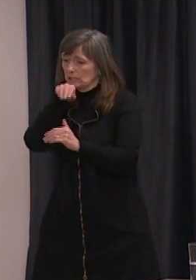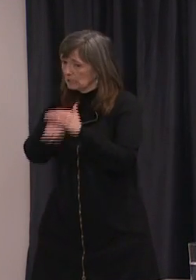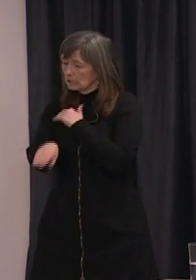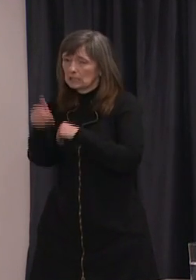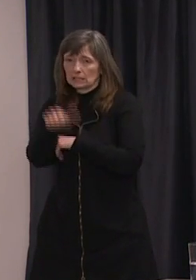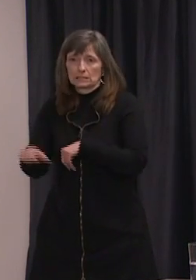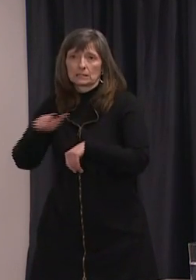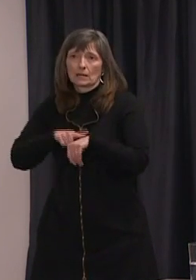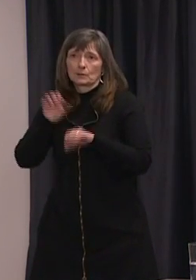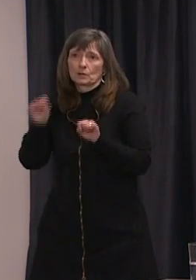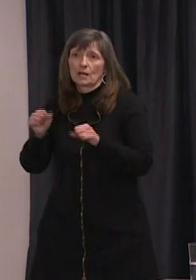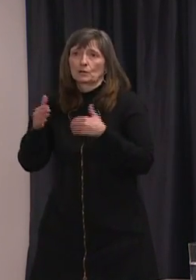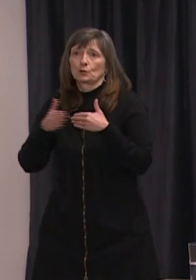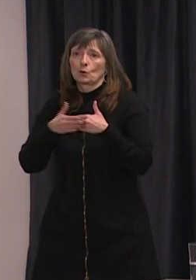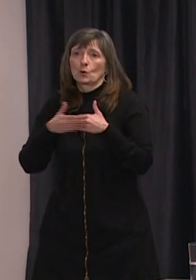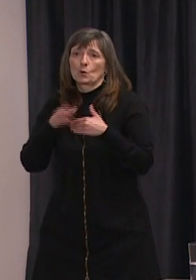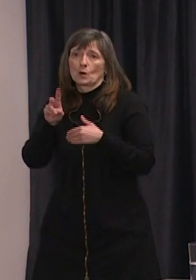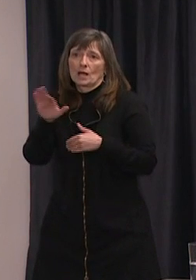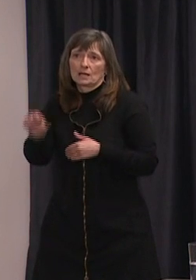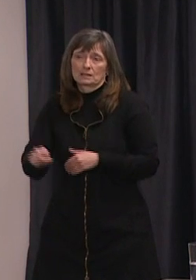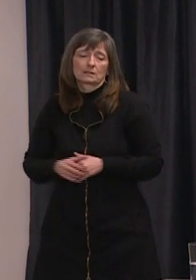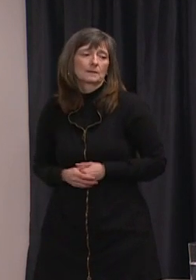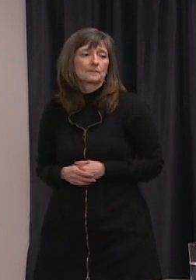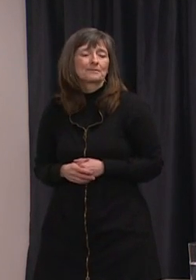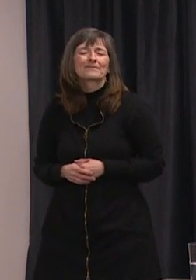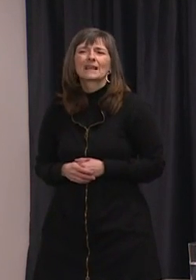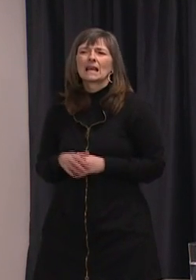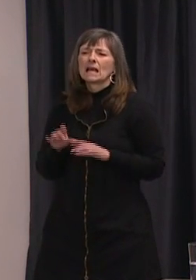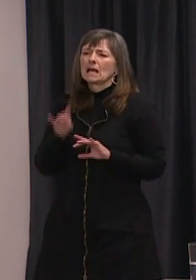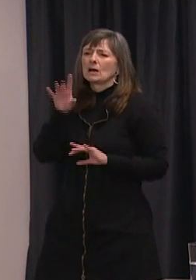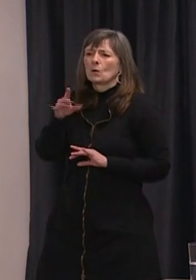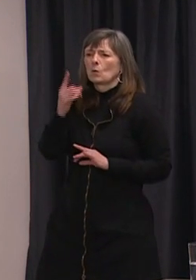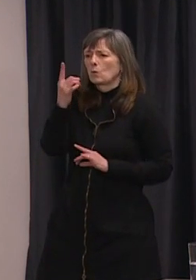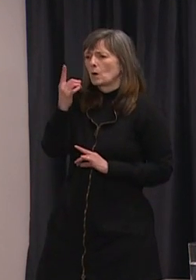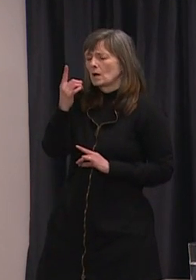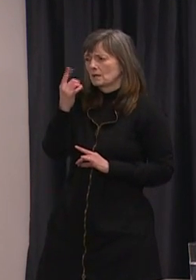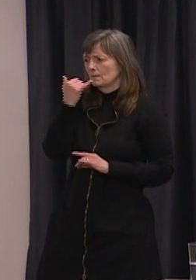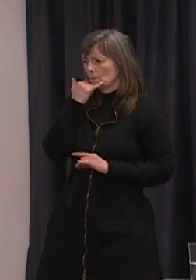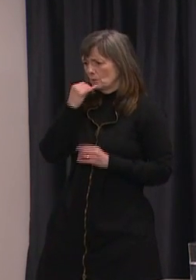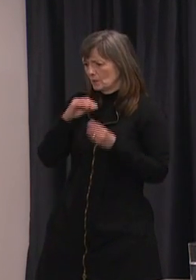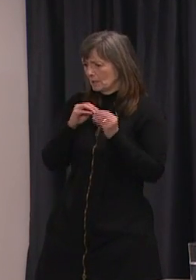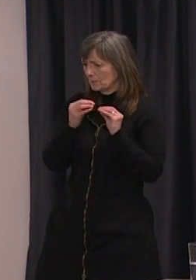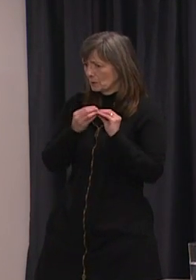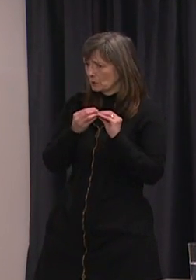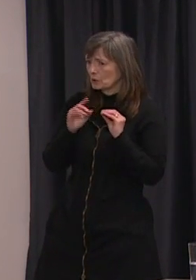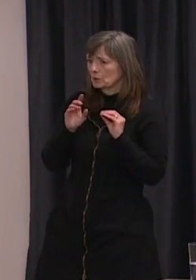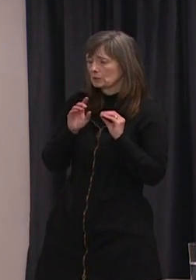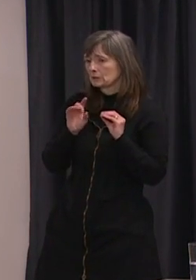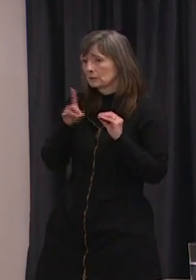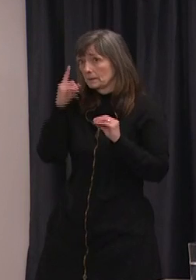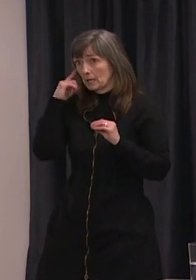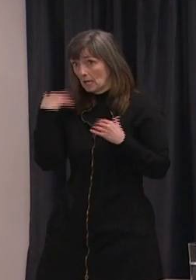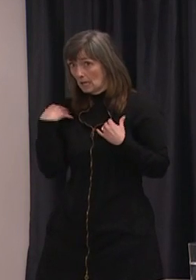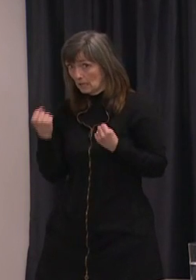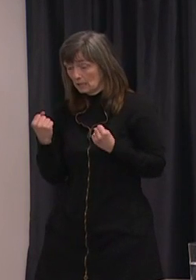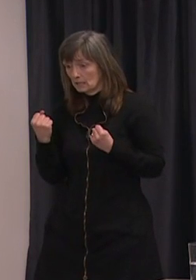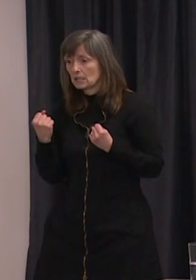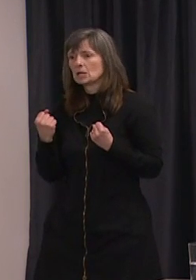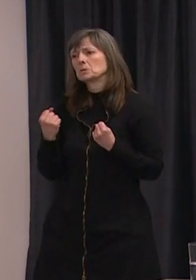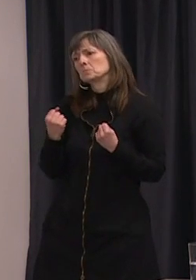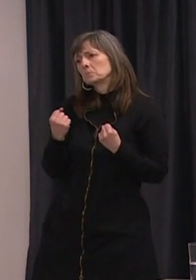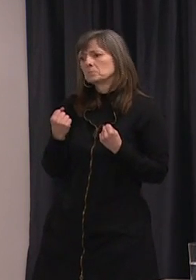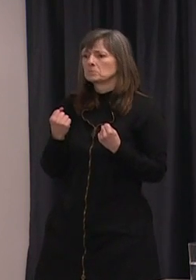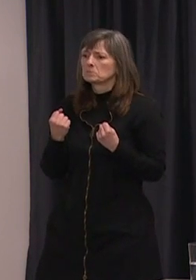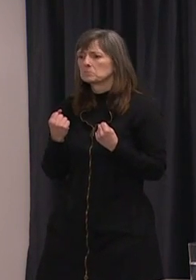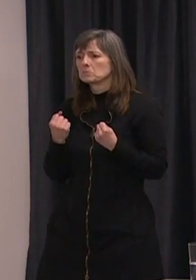walk-in service. If I had to mention one telephone number for mental health services, I would